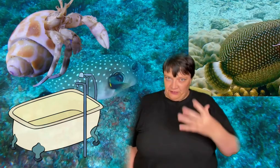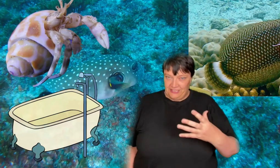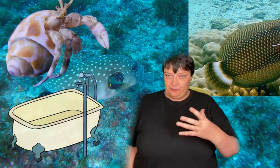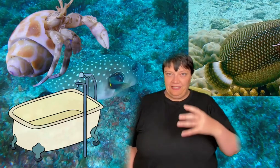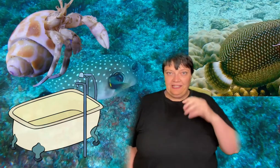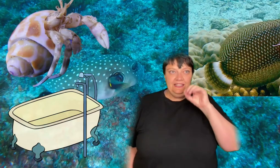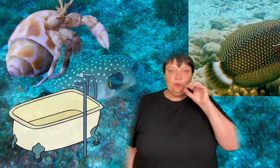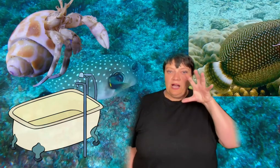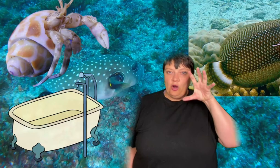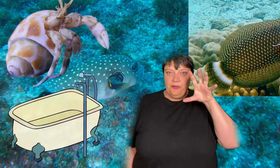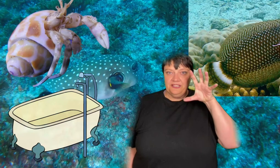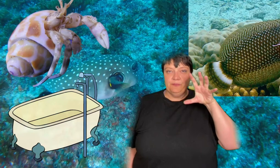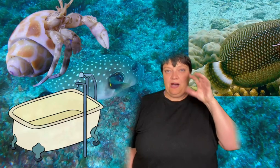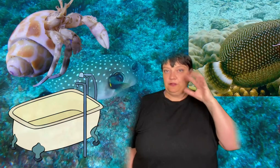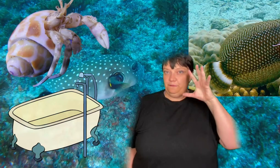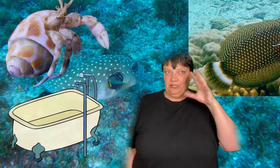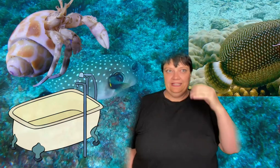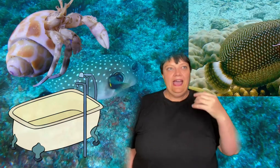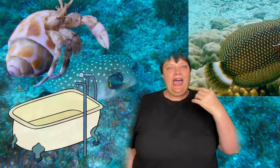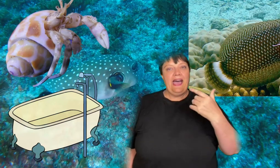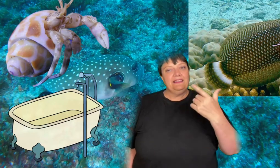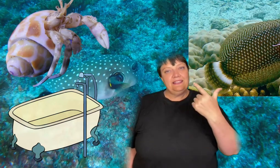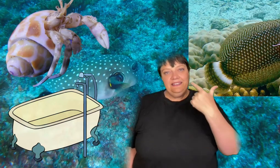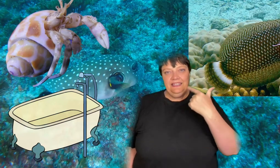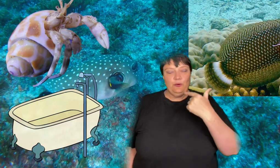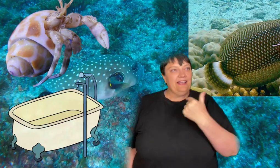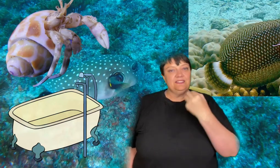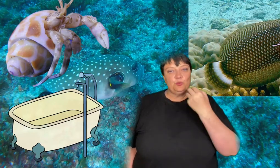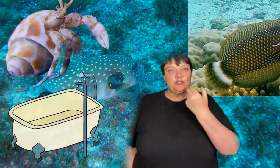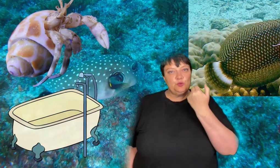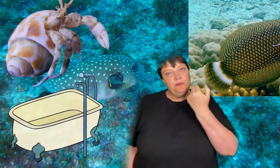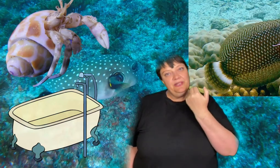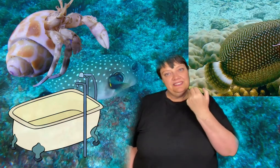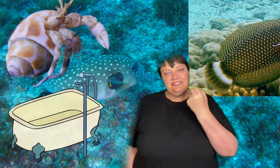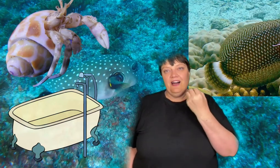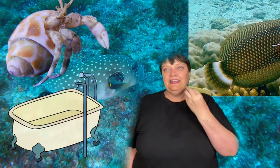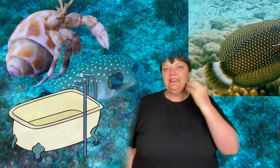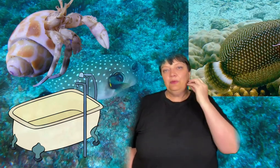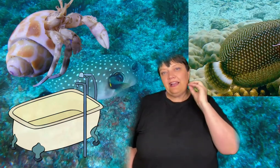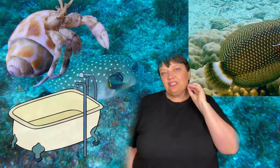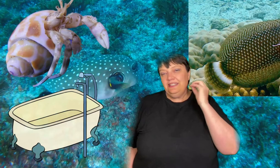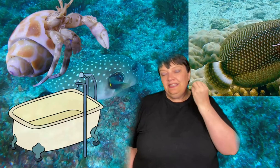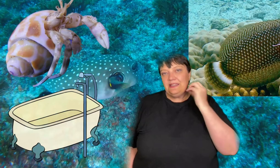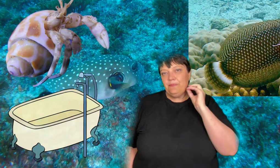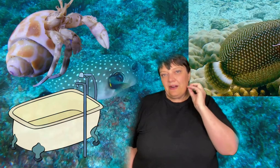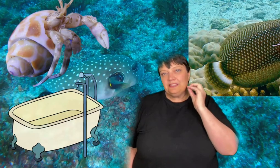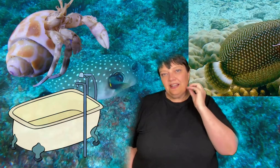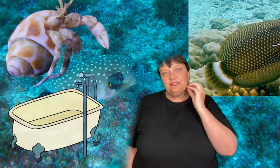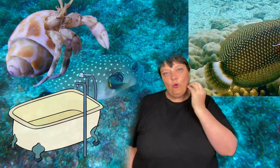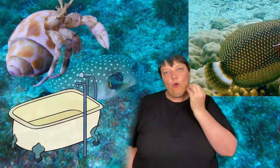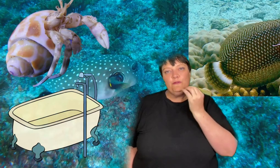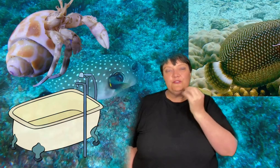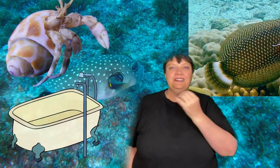fish that's being cleaned will open its mouth fully and the cleaning wrasses will swim inside and they will actually eat the